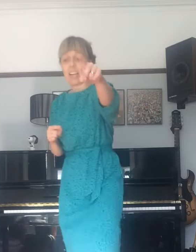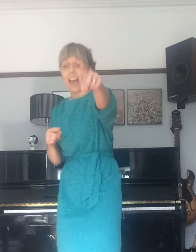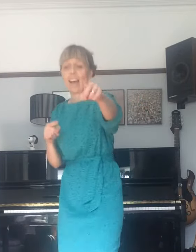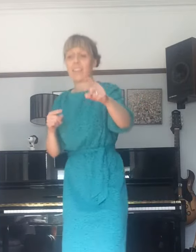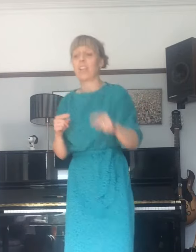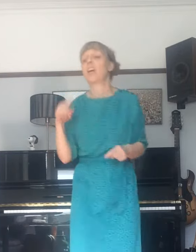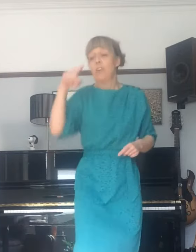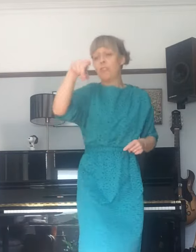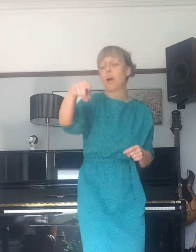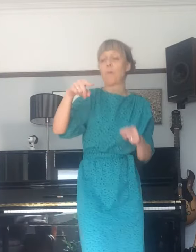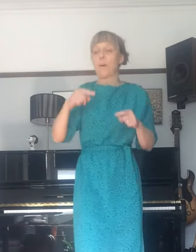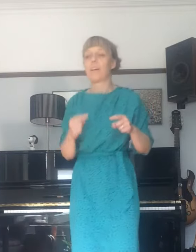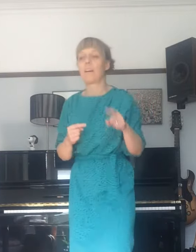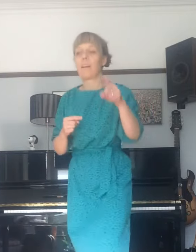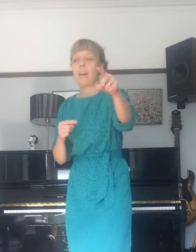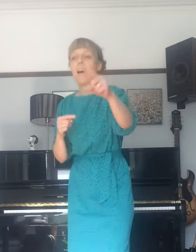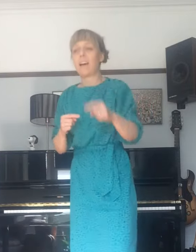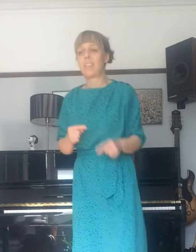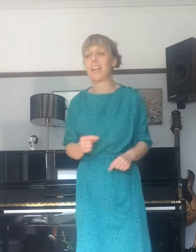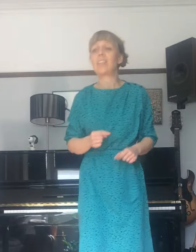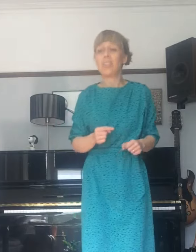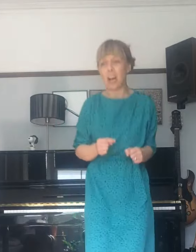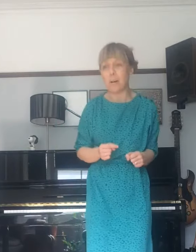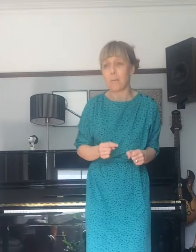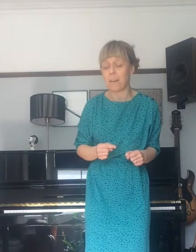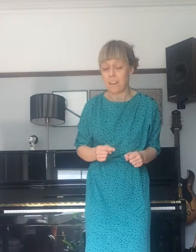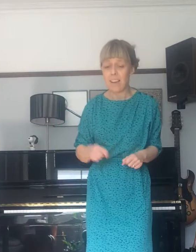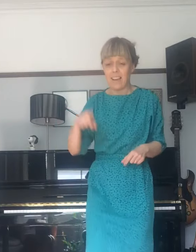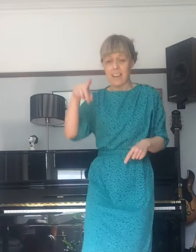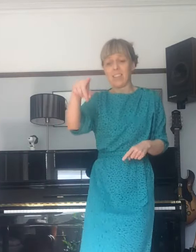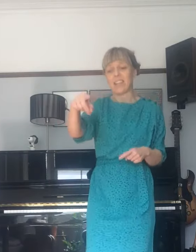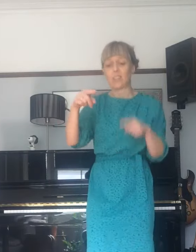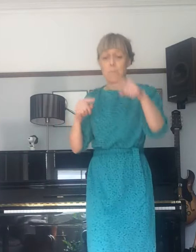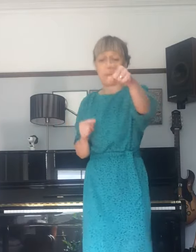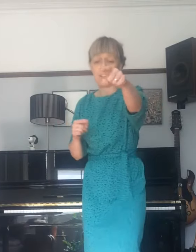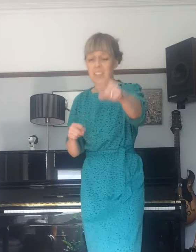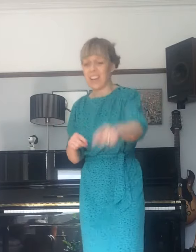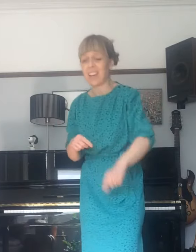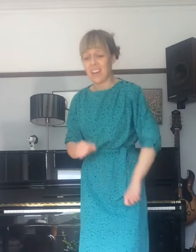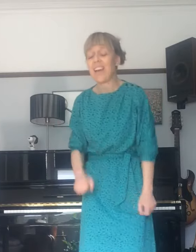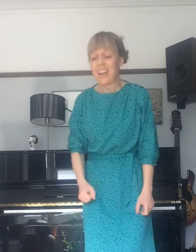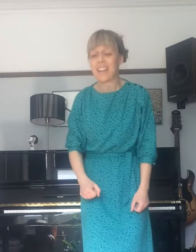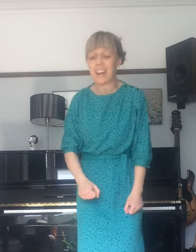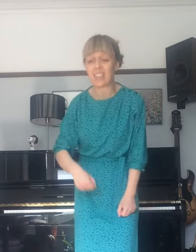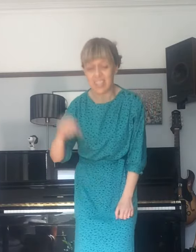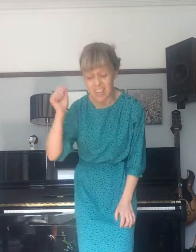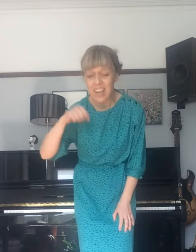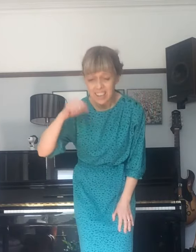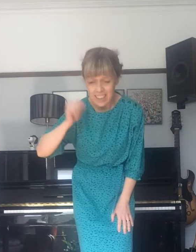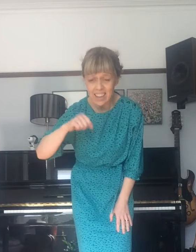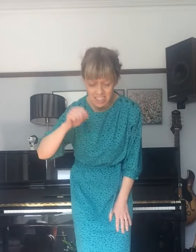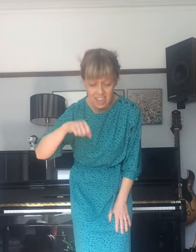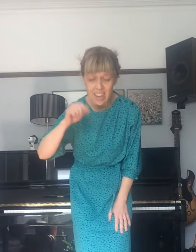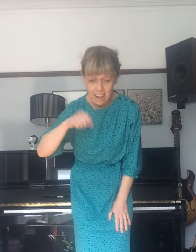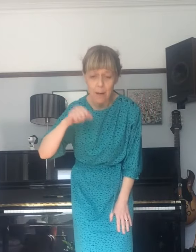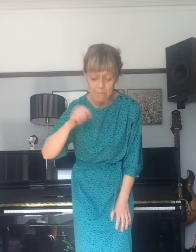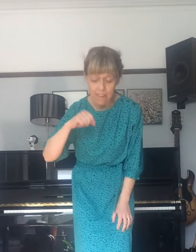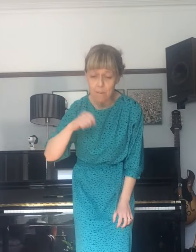said, Joe. I said, yo. He said, you busy. And I said, yes. I'm very